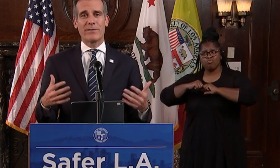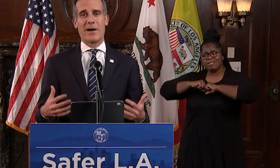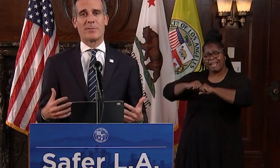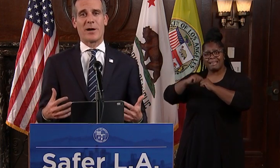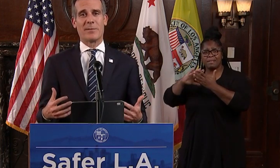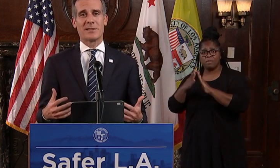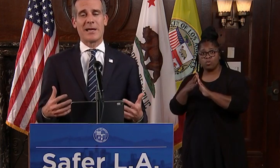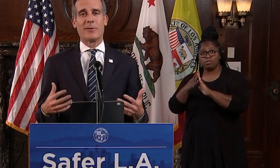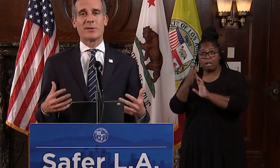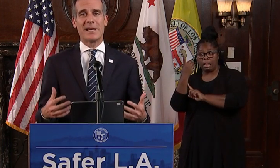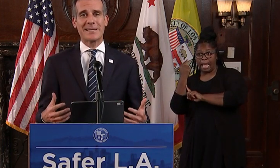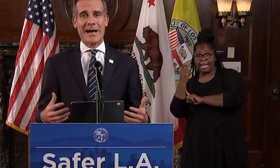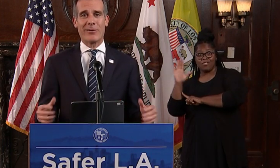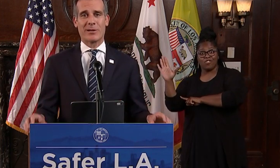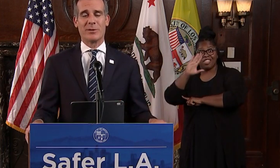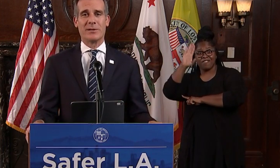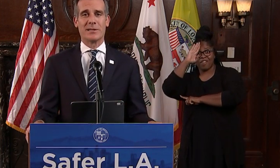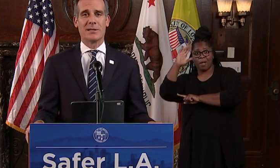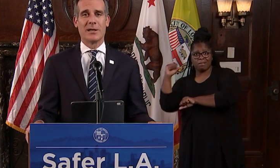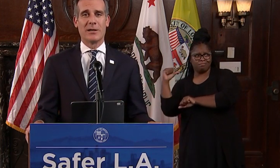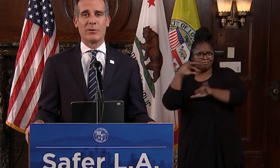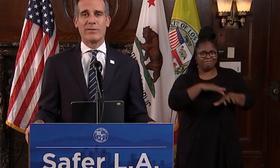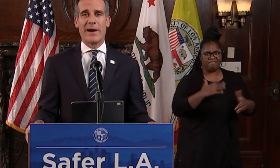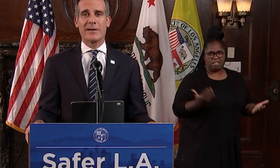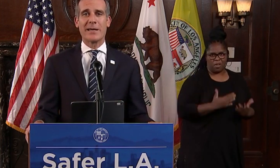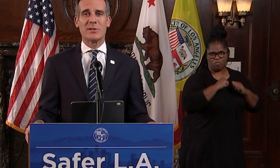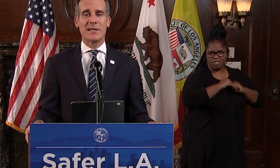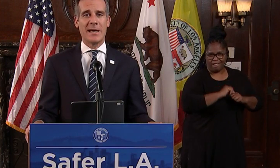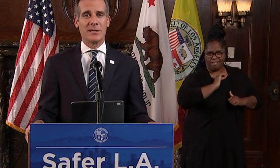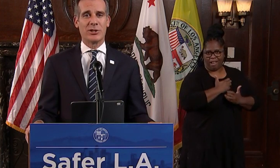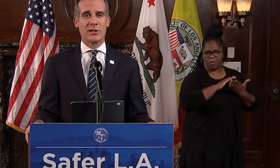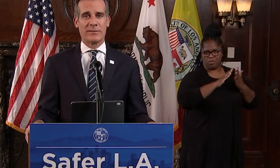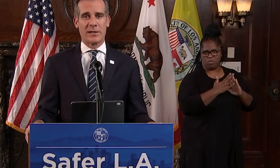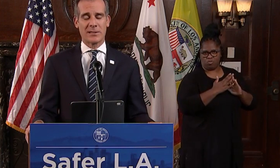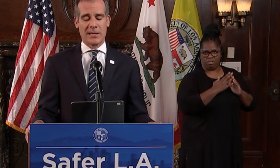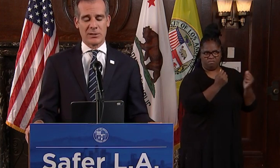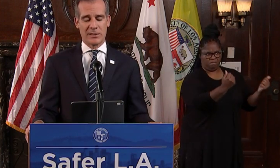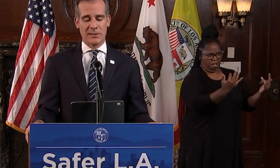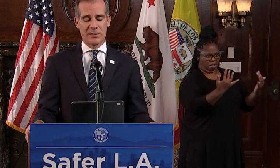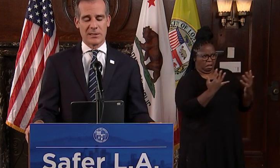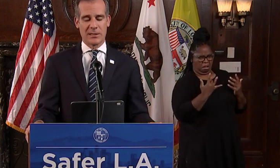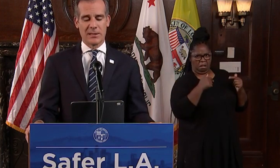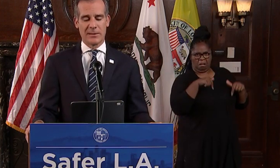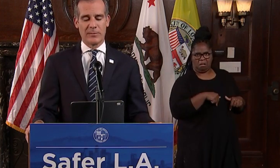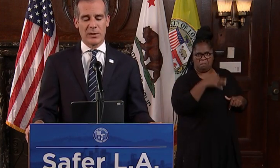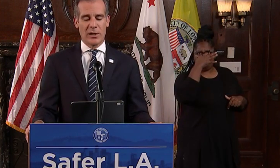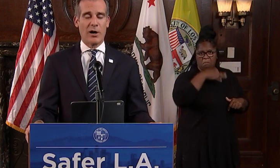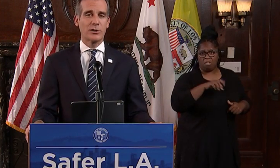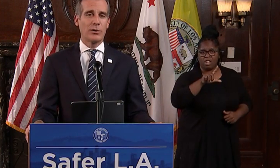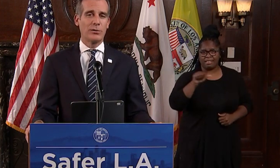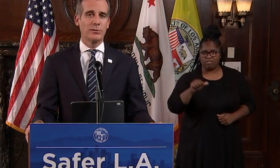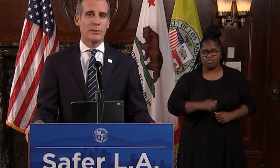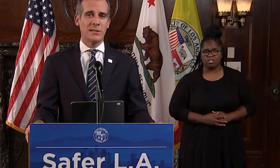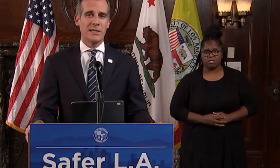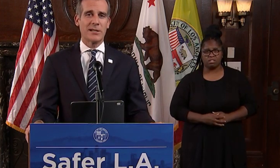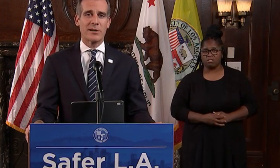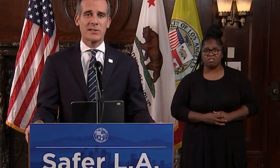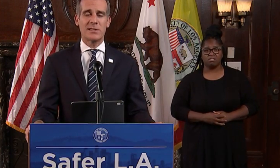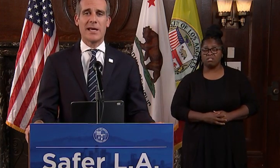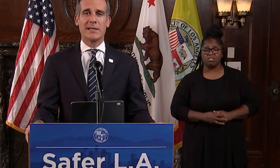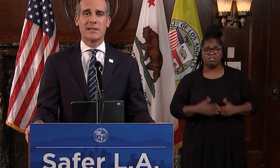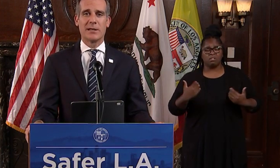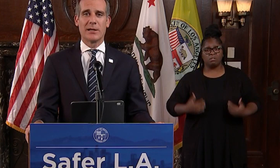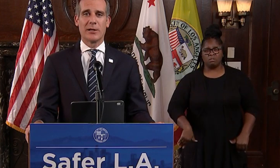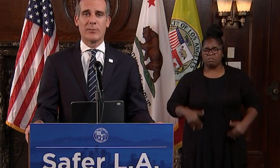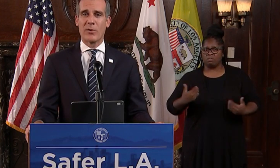sent their fire departments to help protect our communities when fire came to the edge of Los Angeles. All told, we see in our